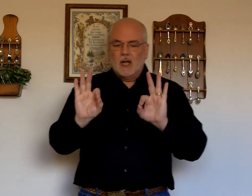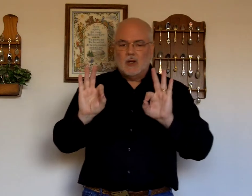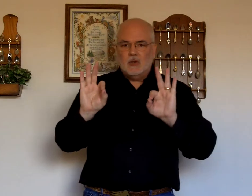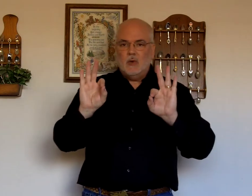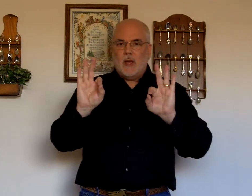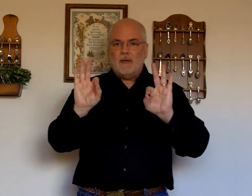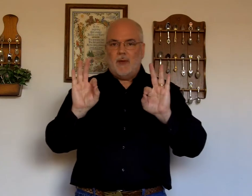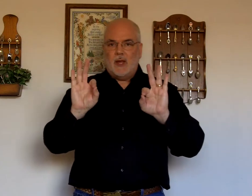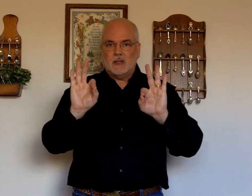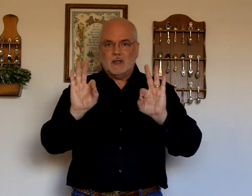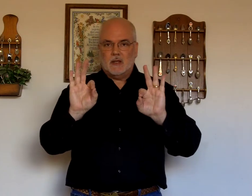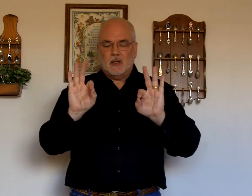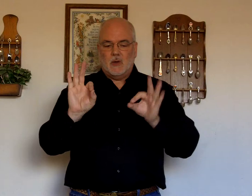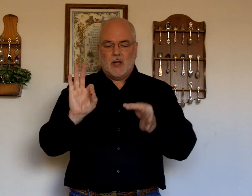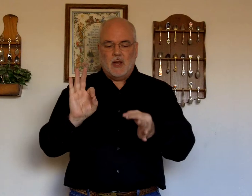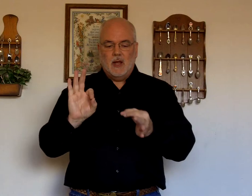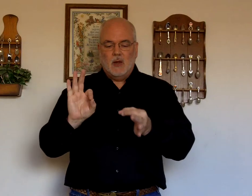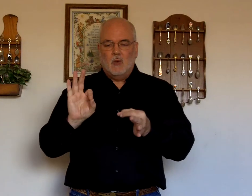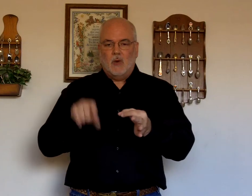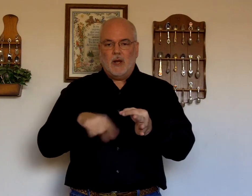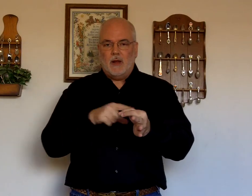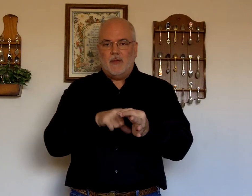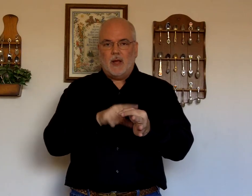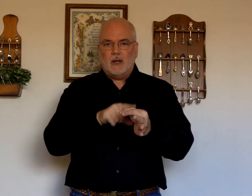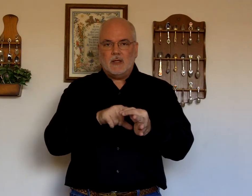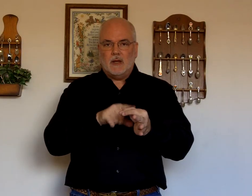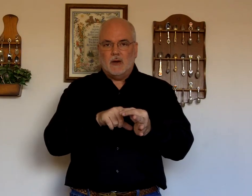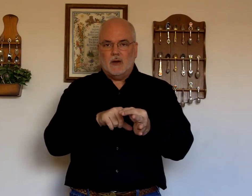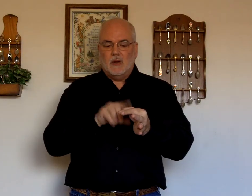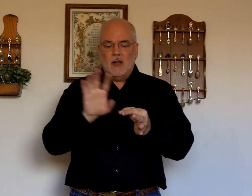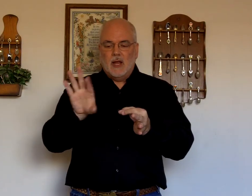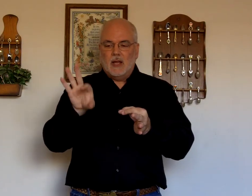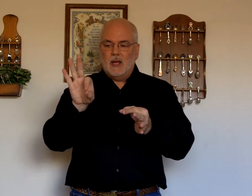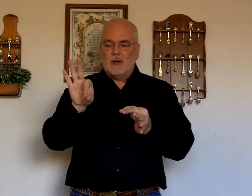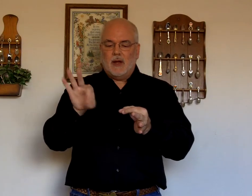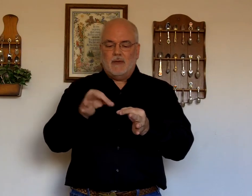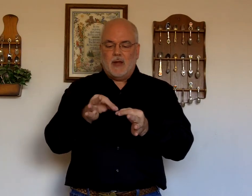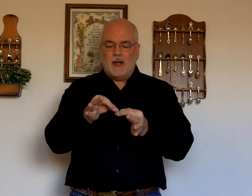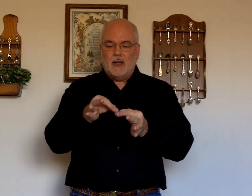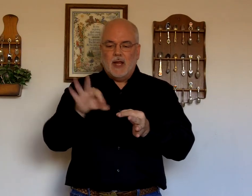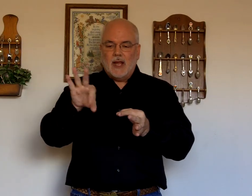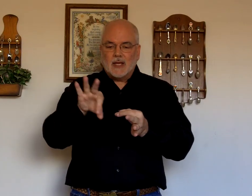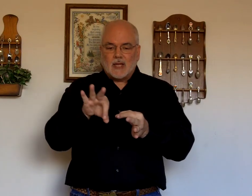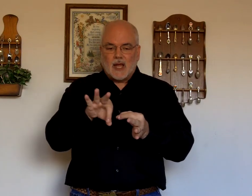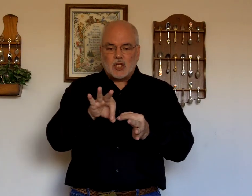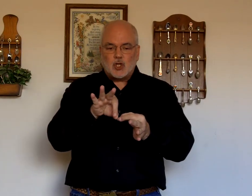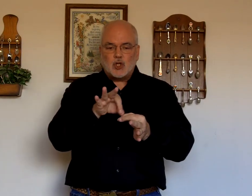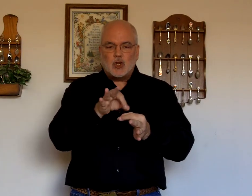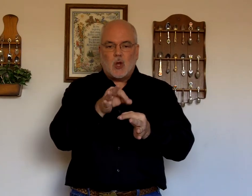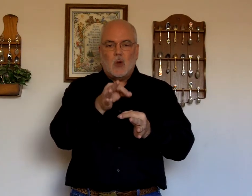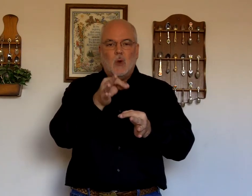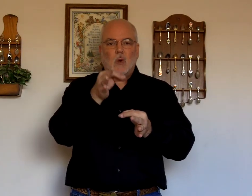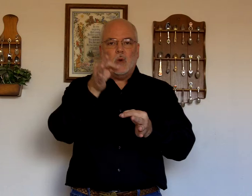Two F hands. Okay? One F hand is here. The other F hand. hand. Is like. Sowing.